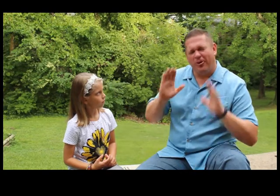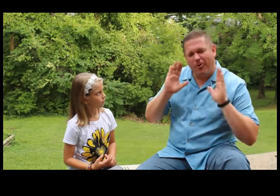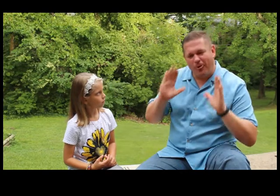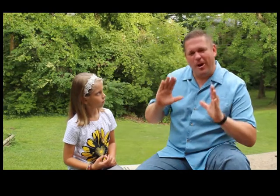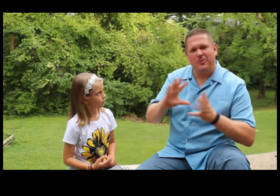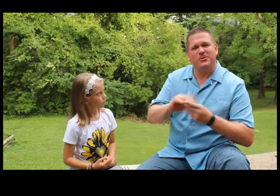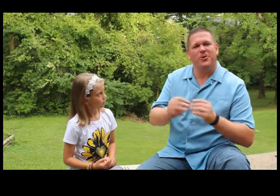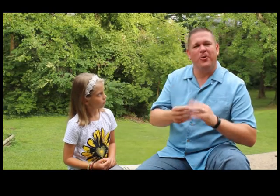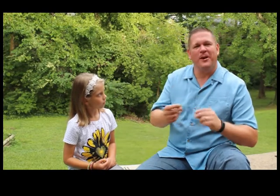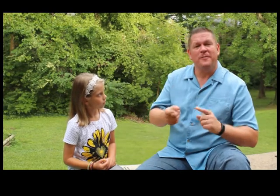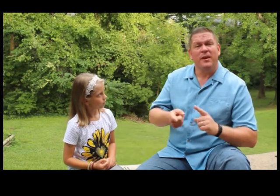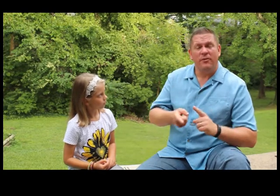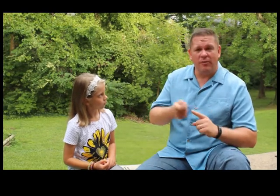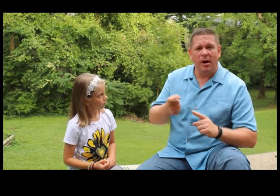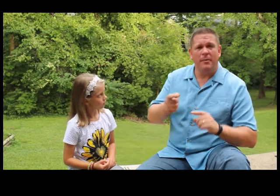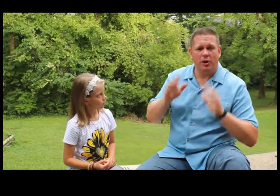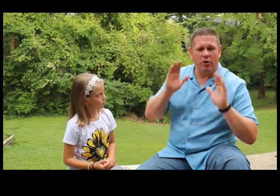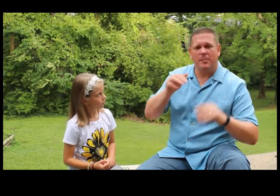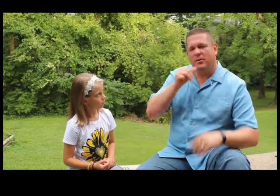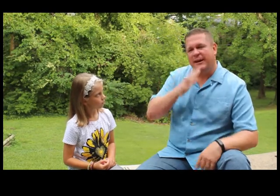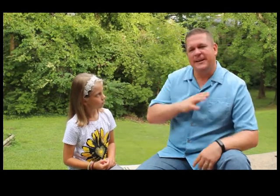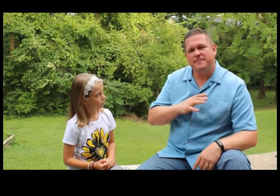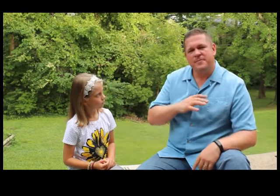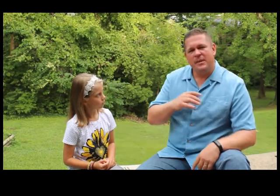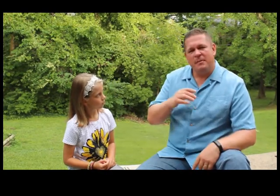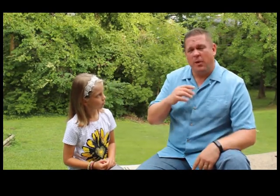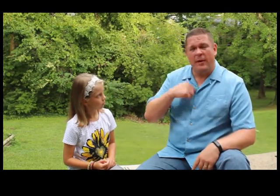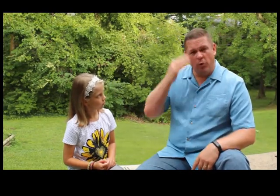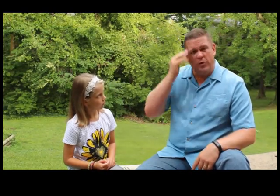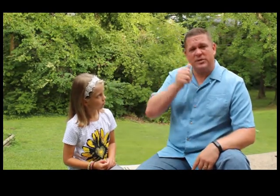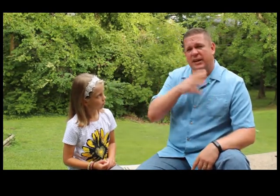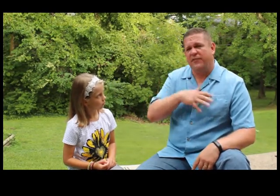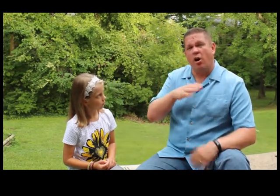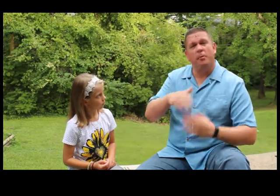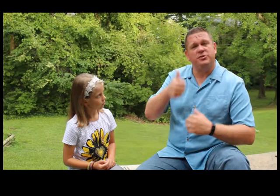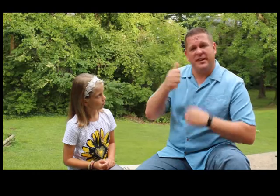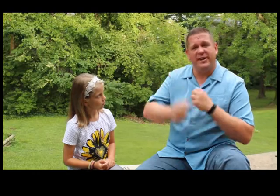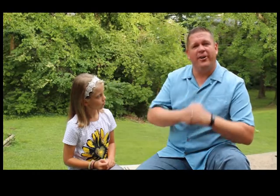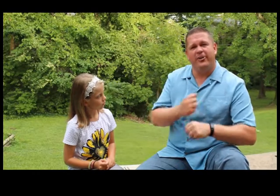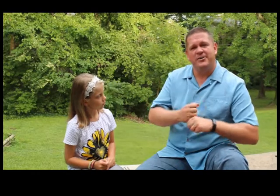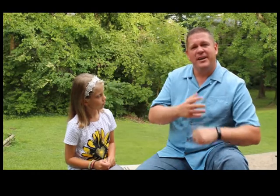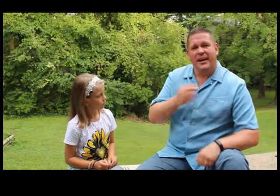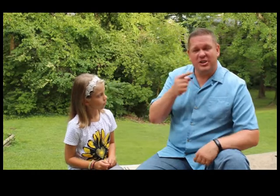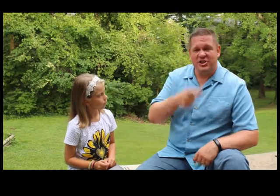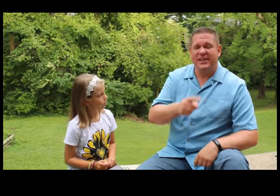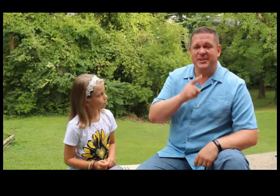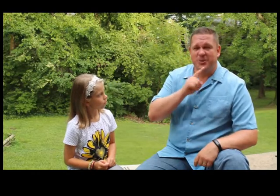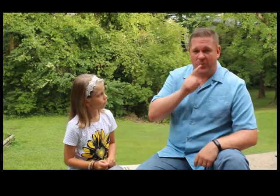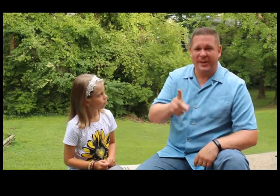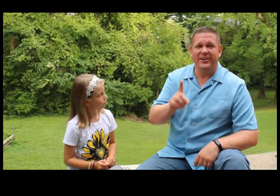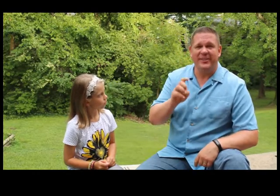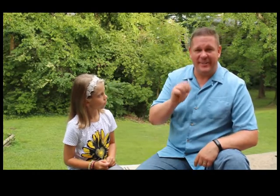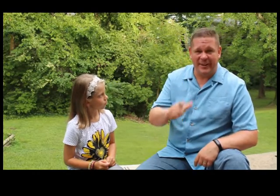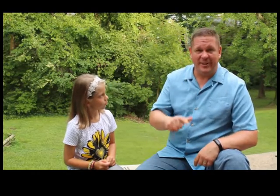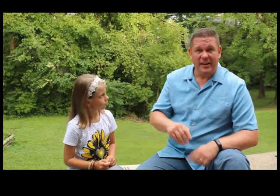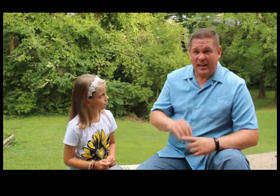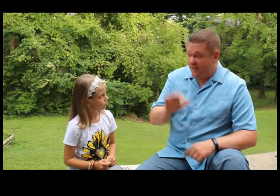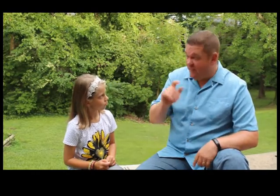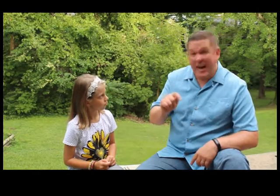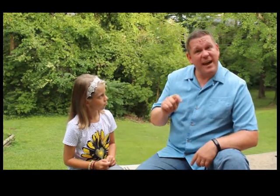incredible story from an incredible lady. By the way, I've known this lady for almost 10 years, and she is the real deal. In fact,